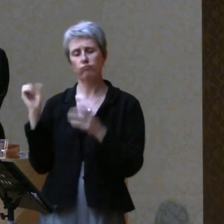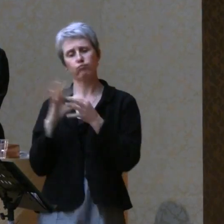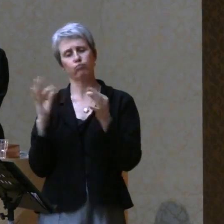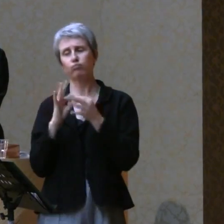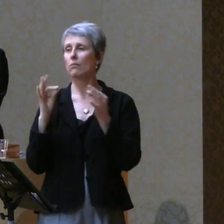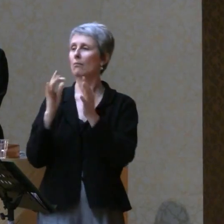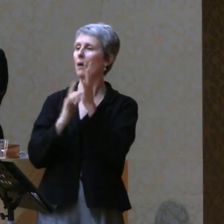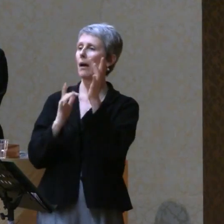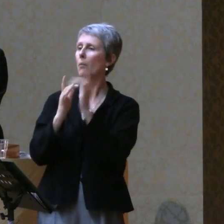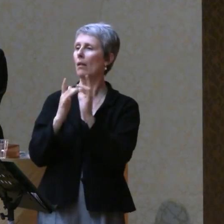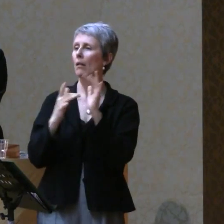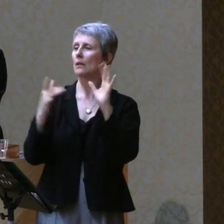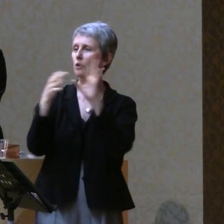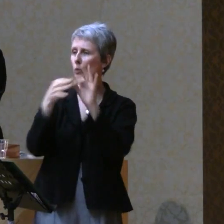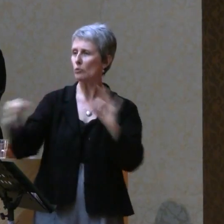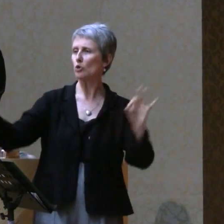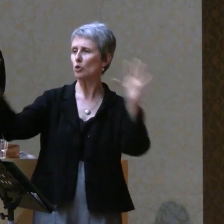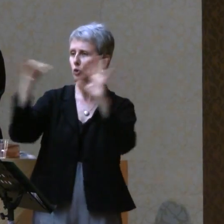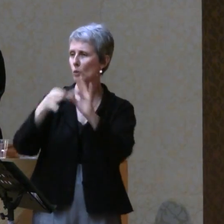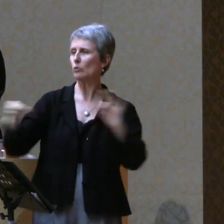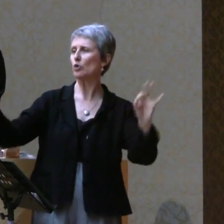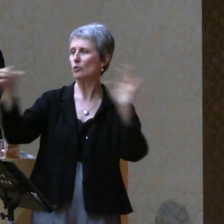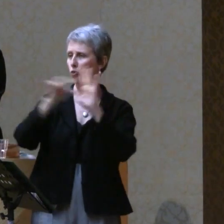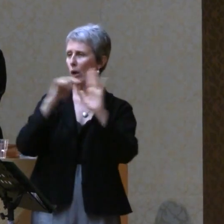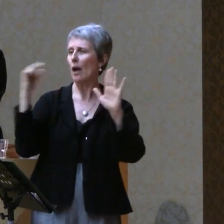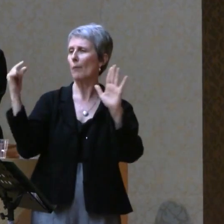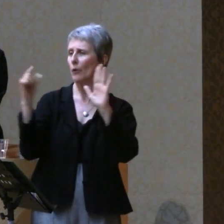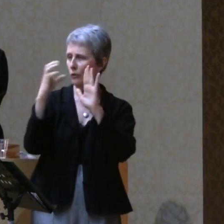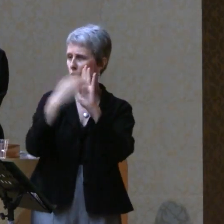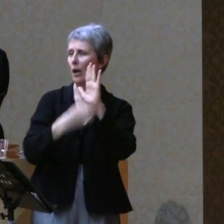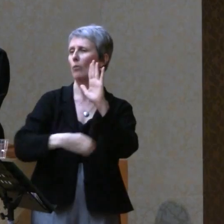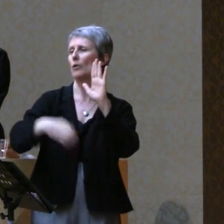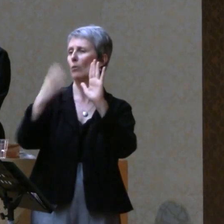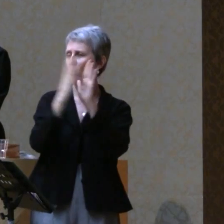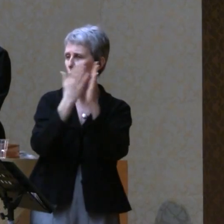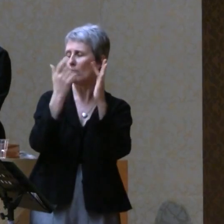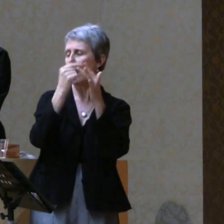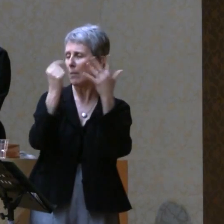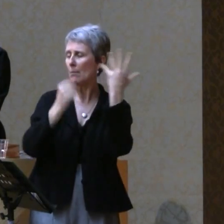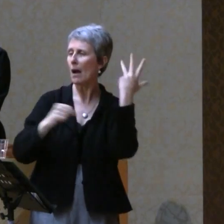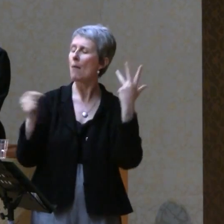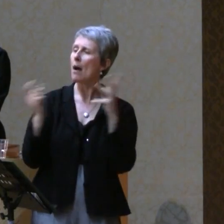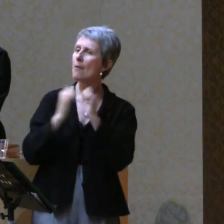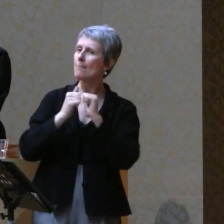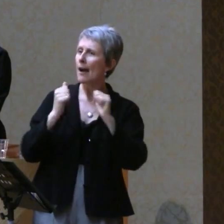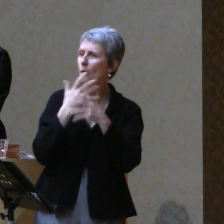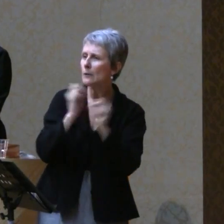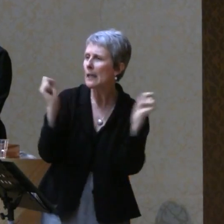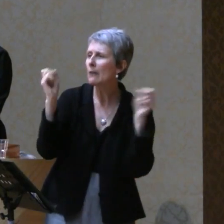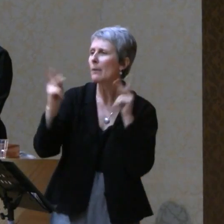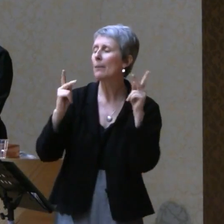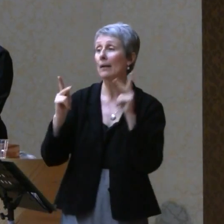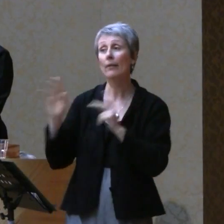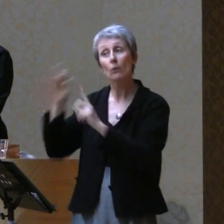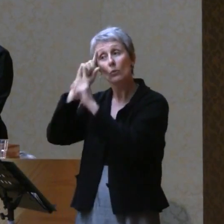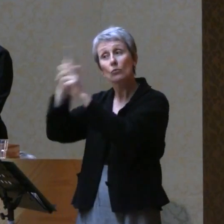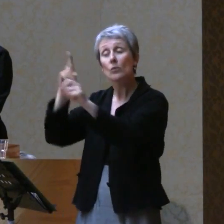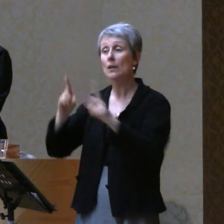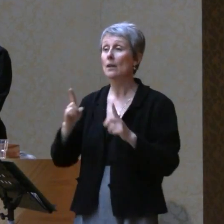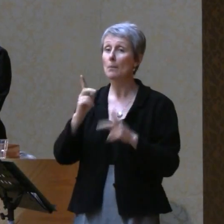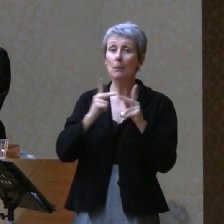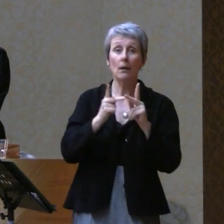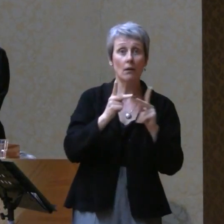scripture every other sentence and talked a lot about saving people. Their whole mission is about converting people. to